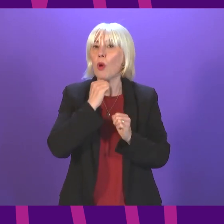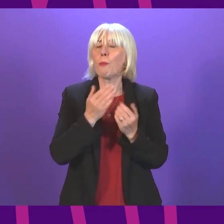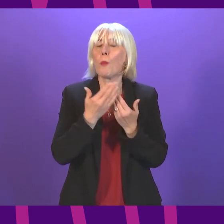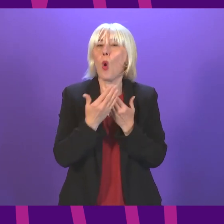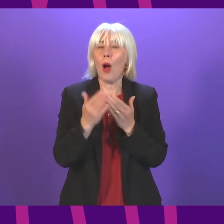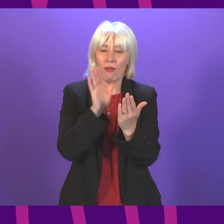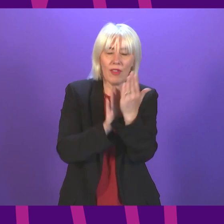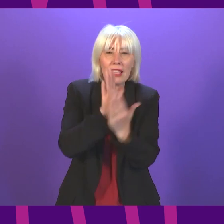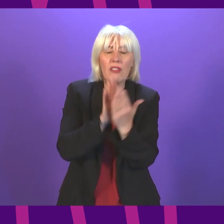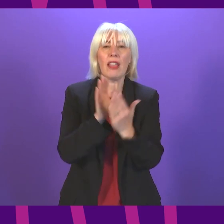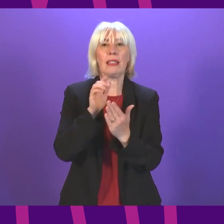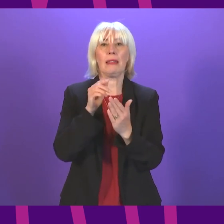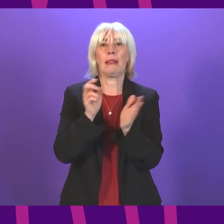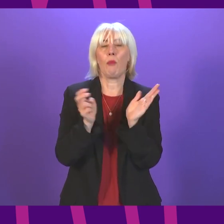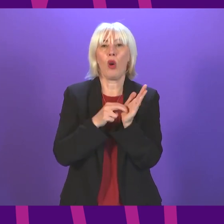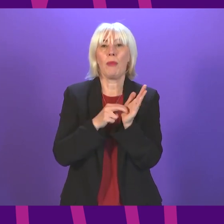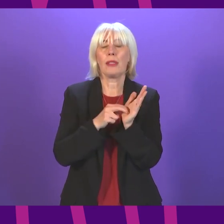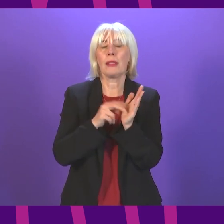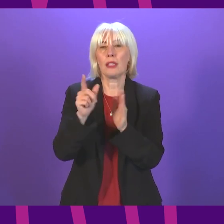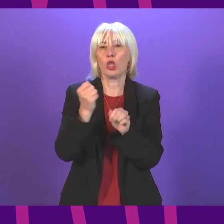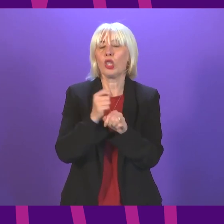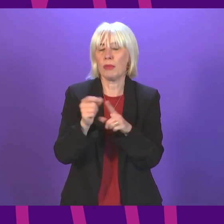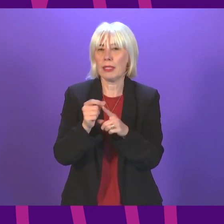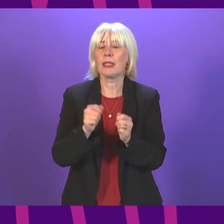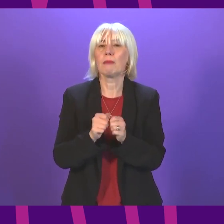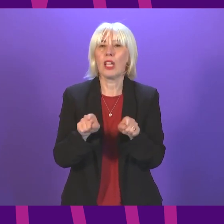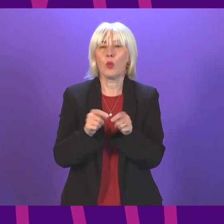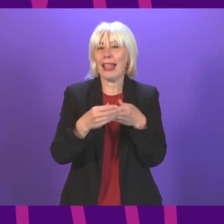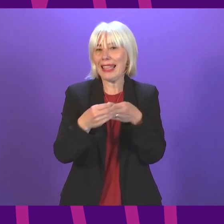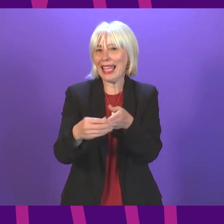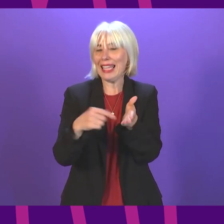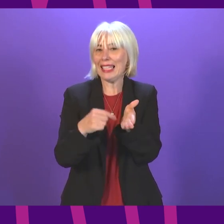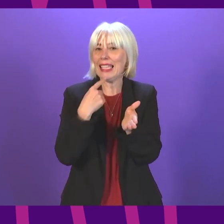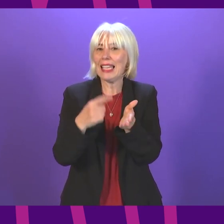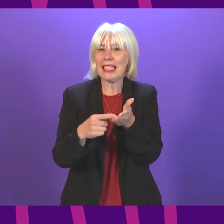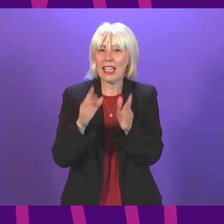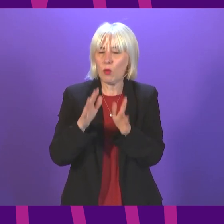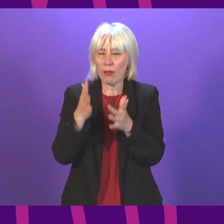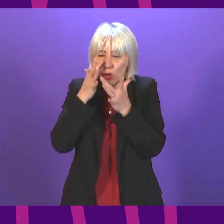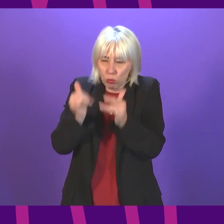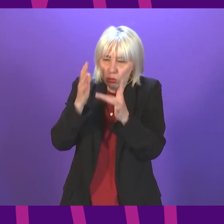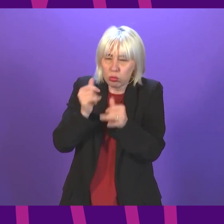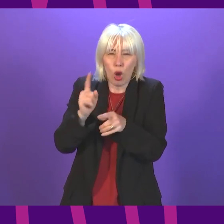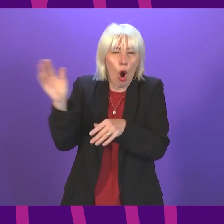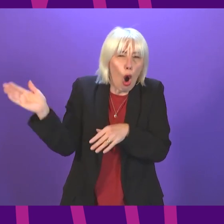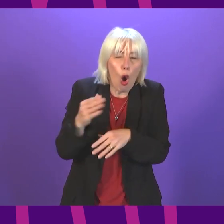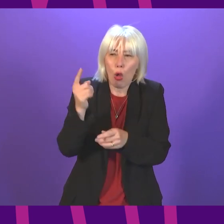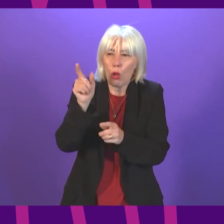-person appointments in primary care. Today's guidance also makes clear that there is no longer a need to triage every patient, although